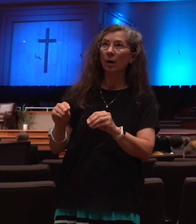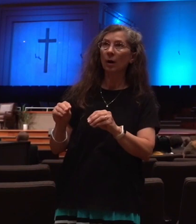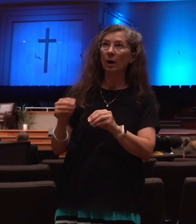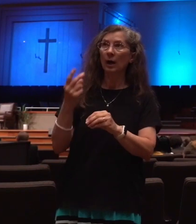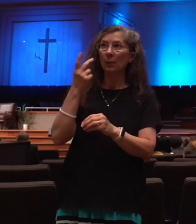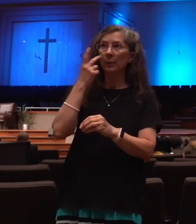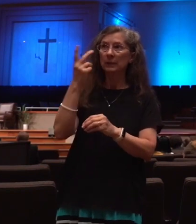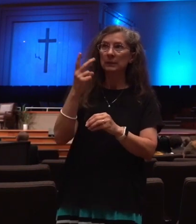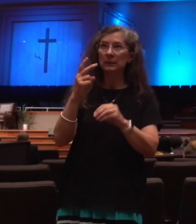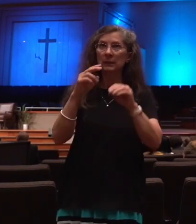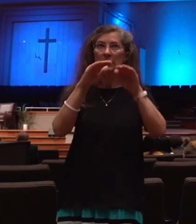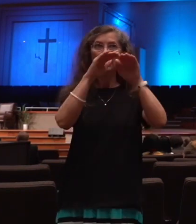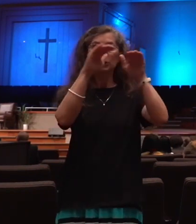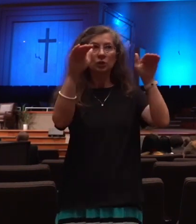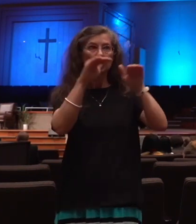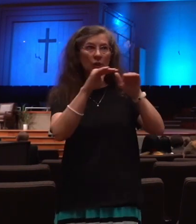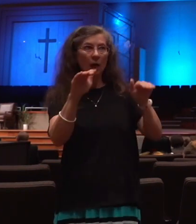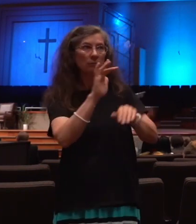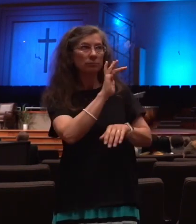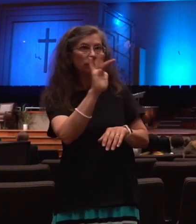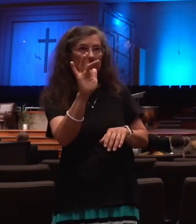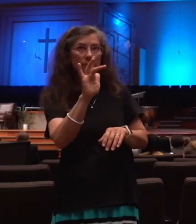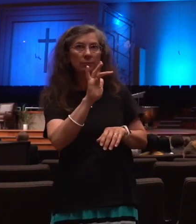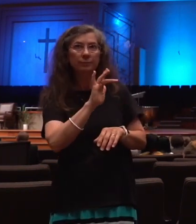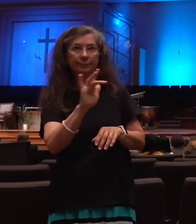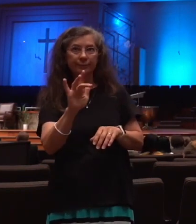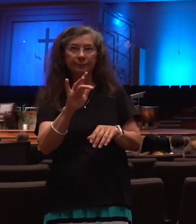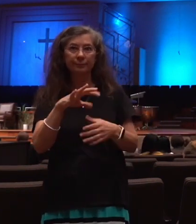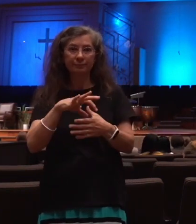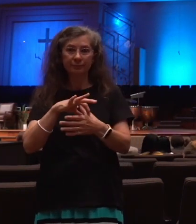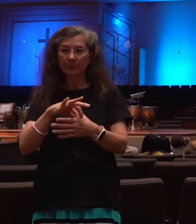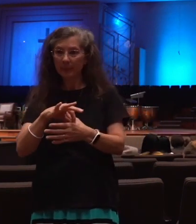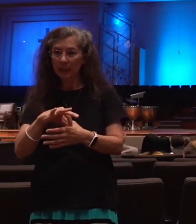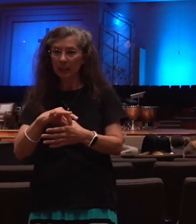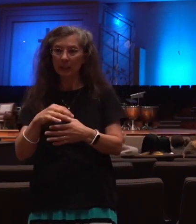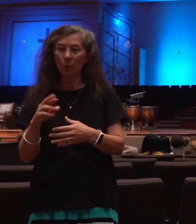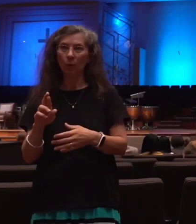looking in the meat counter, or looking in the toilet paper counters.